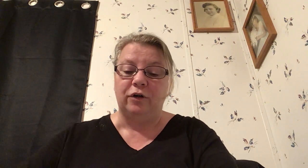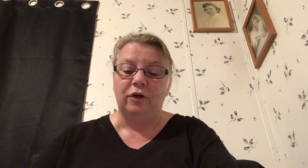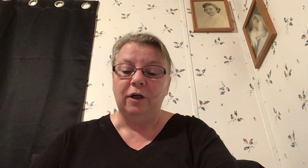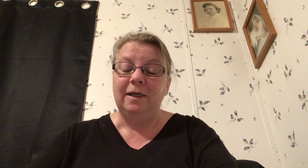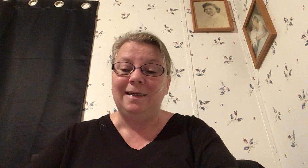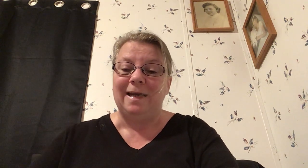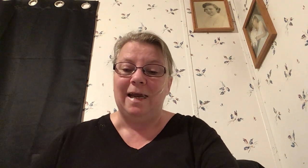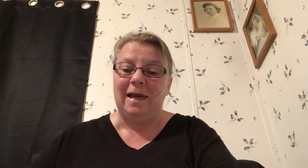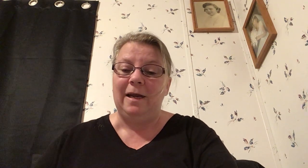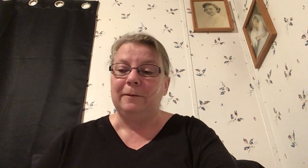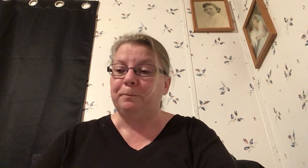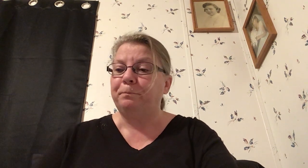day